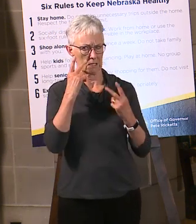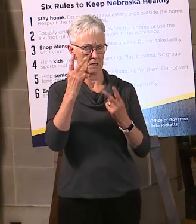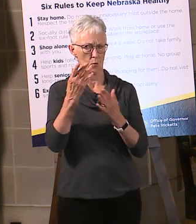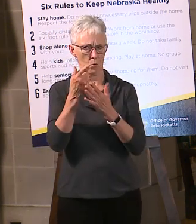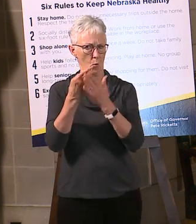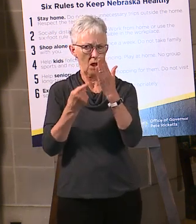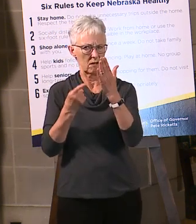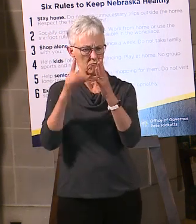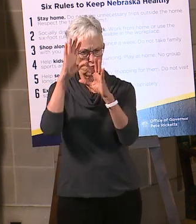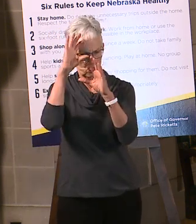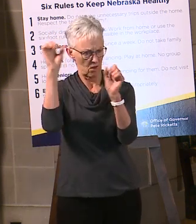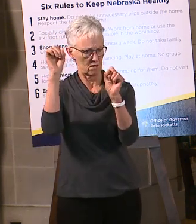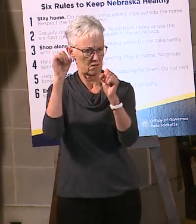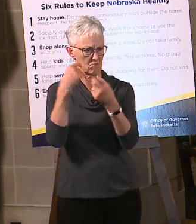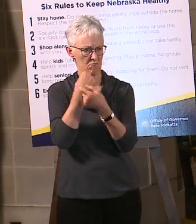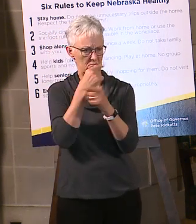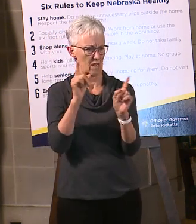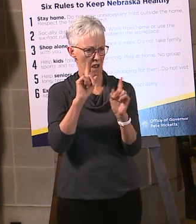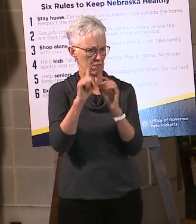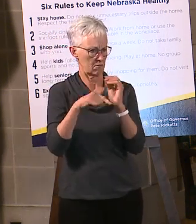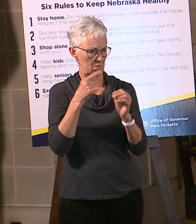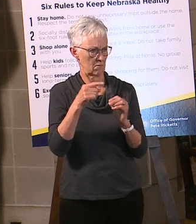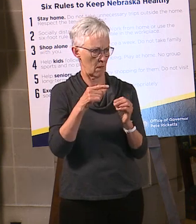but Steve is relaying that he talked about